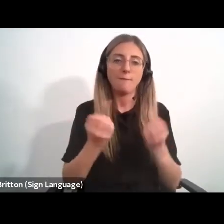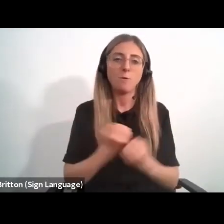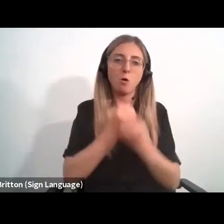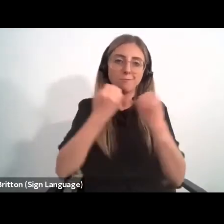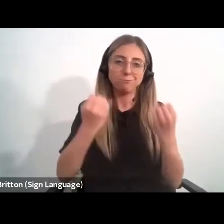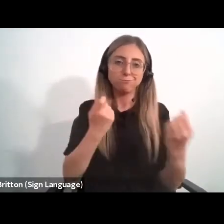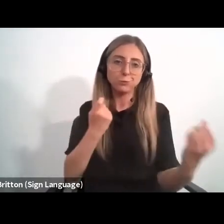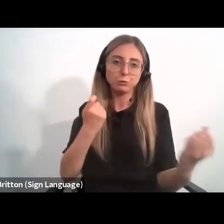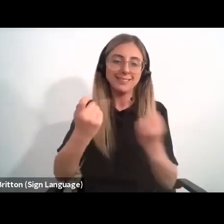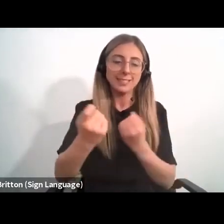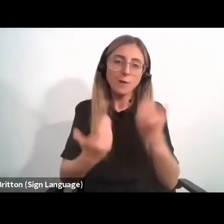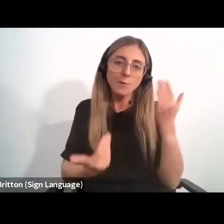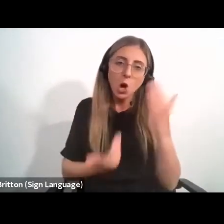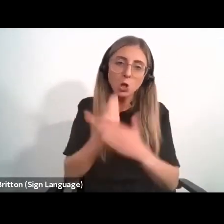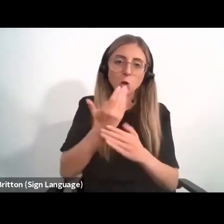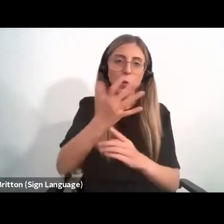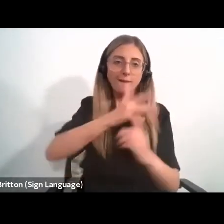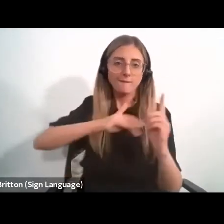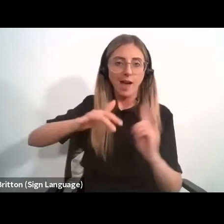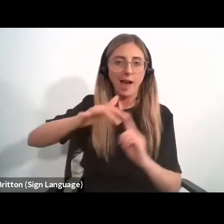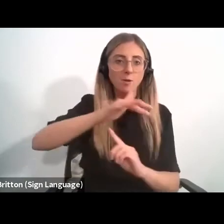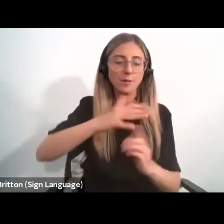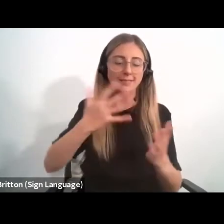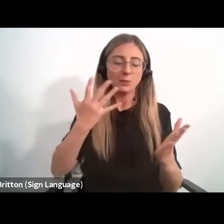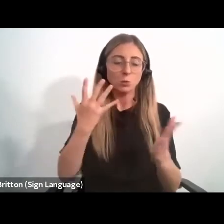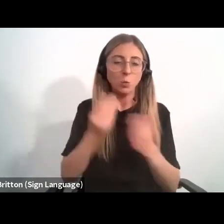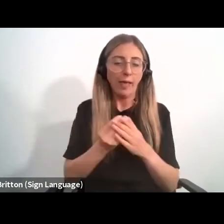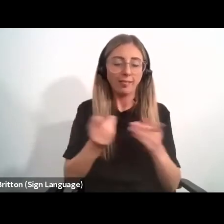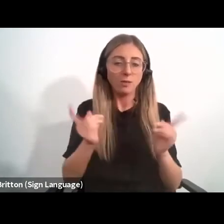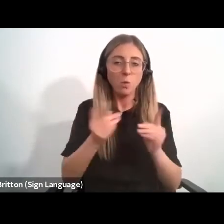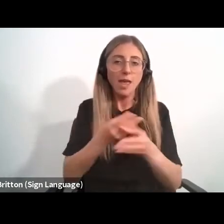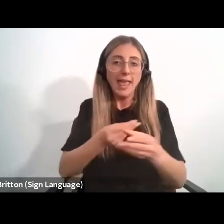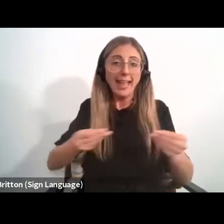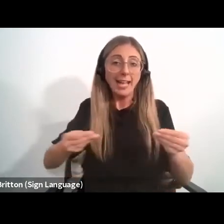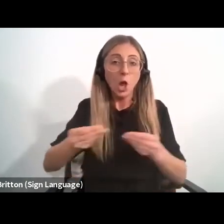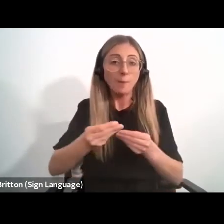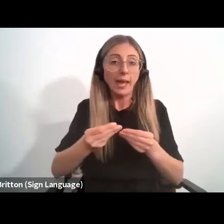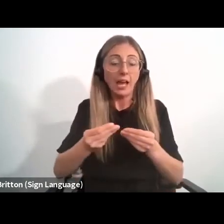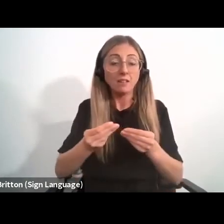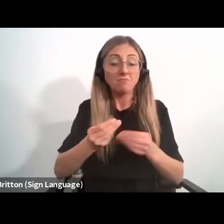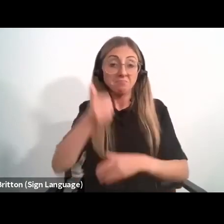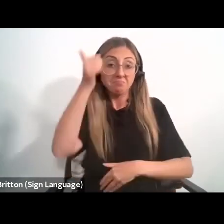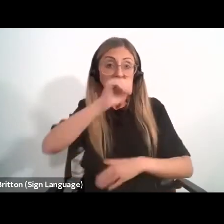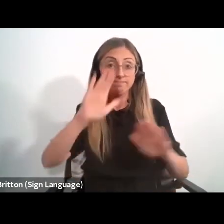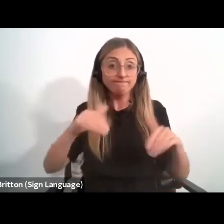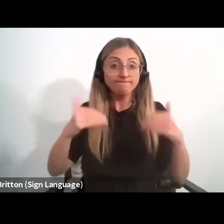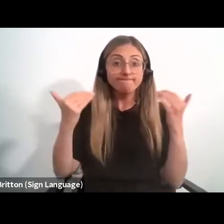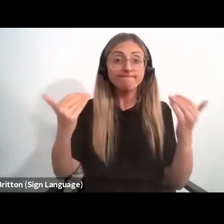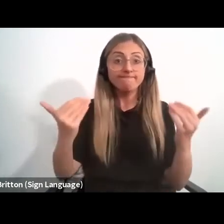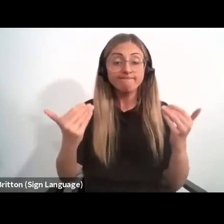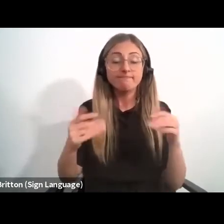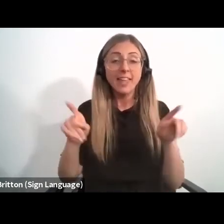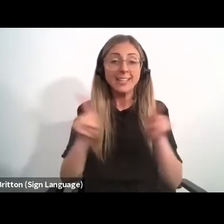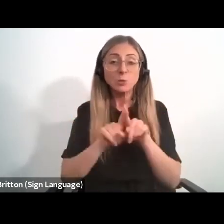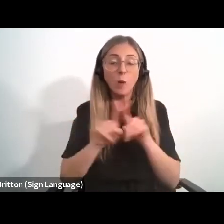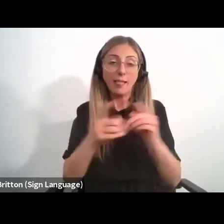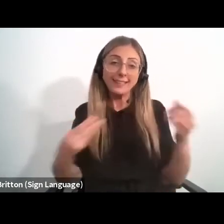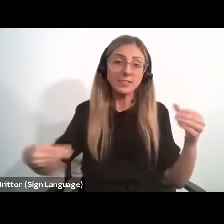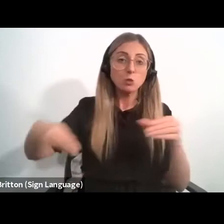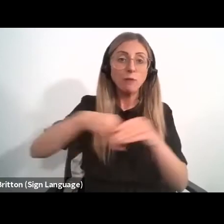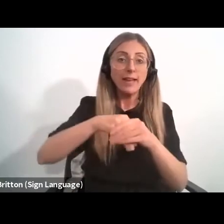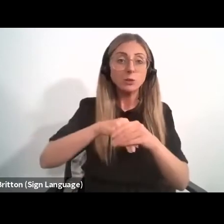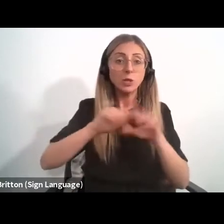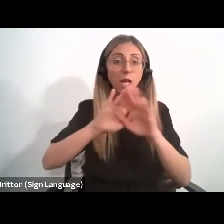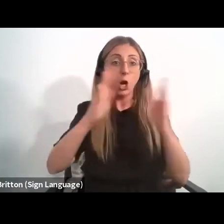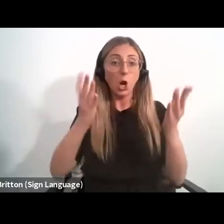to a new environment where the increasing rate of economic sophistication is enhancing effective integration into global